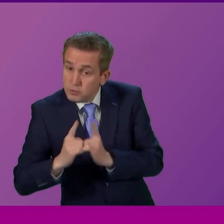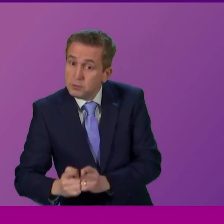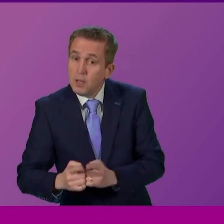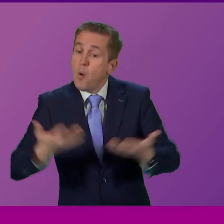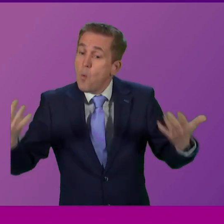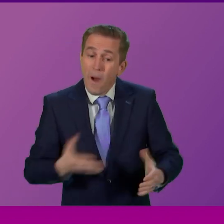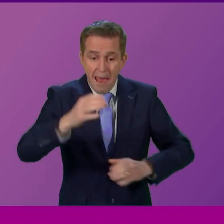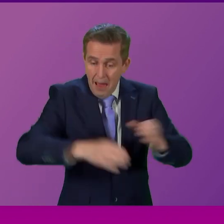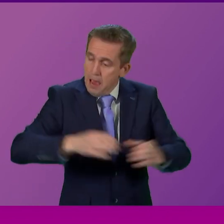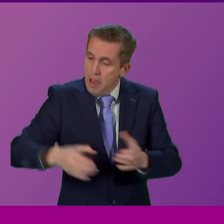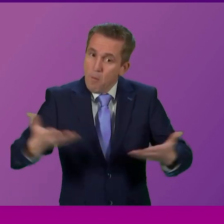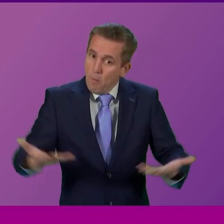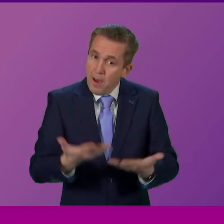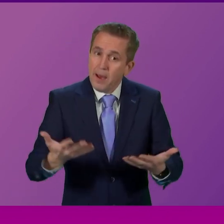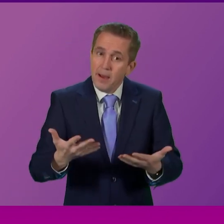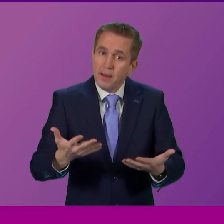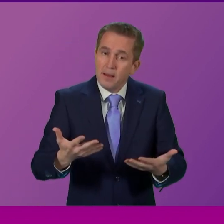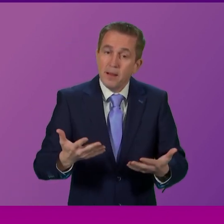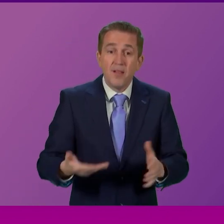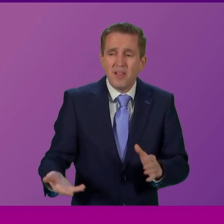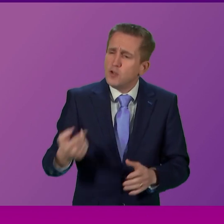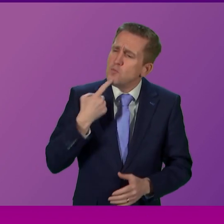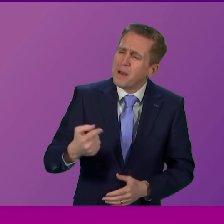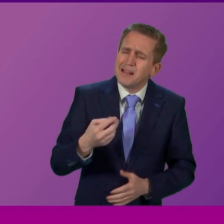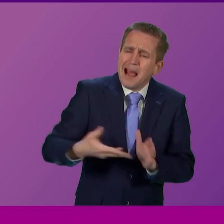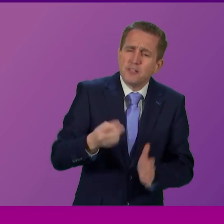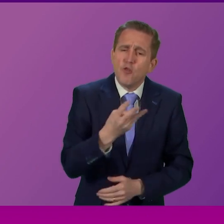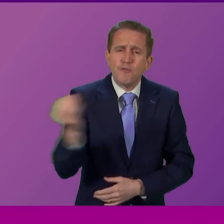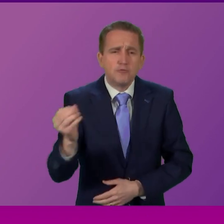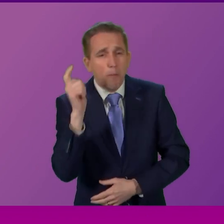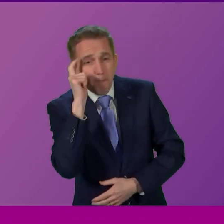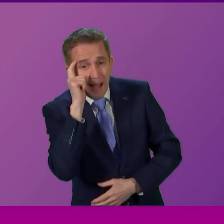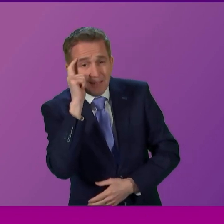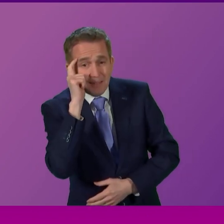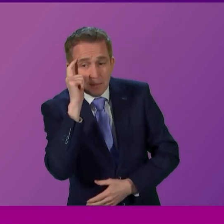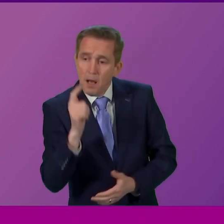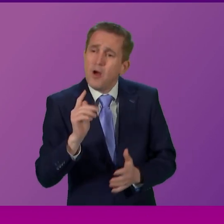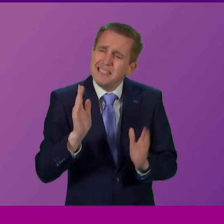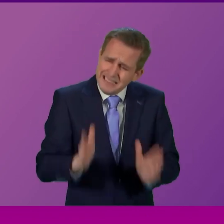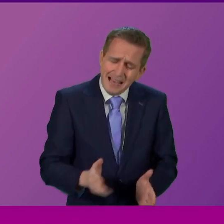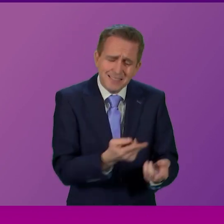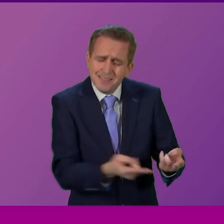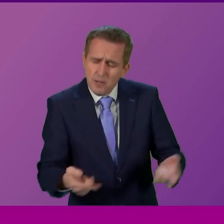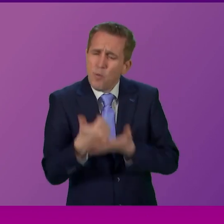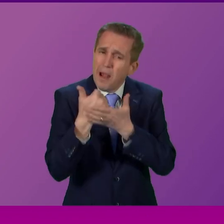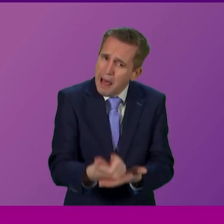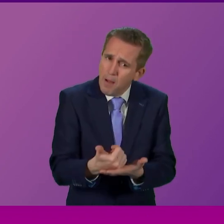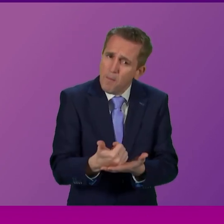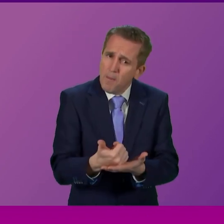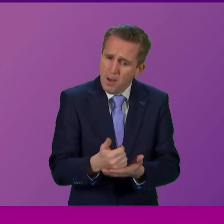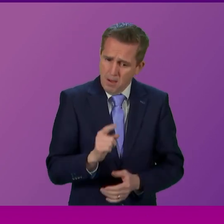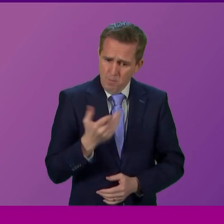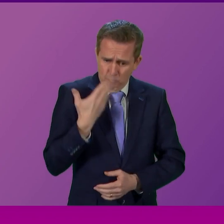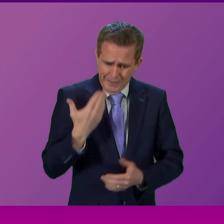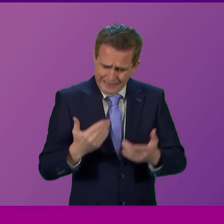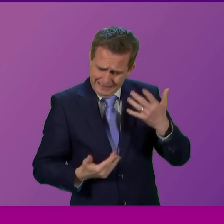deployed? Let me also ask him about the extra 300 beds which will help, I'm sure, but when the latest data reveals a